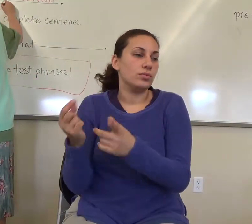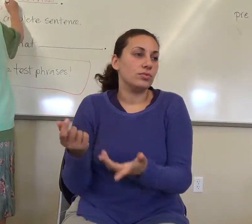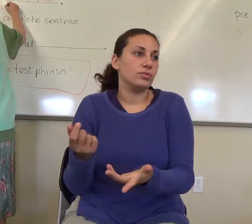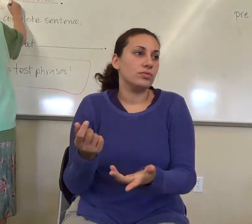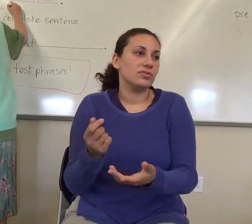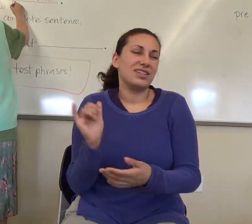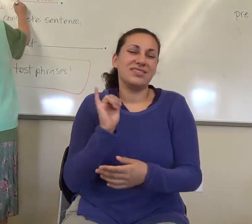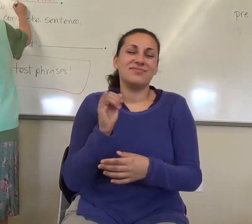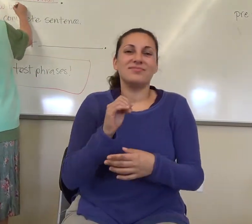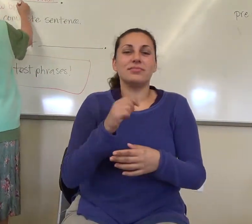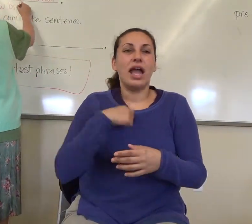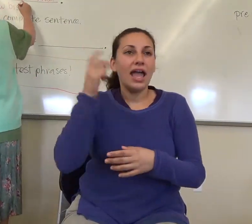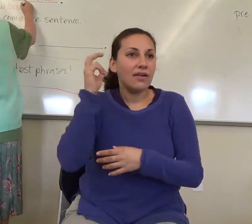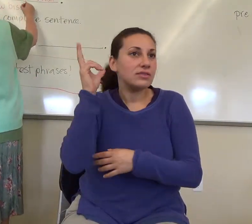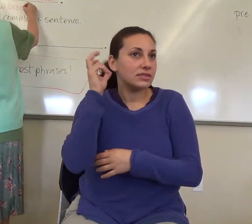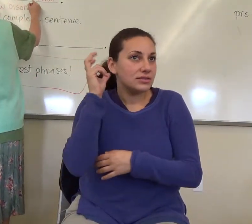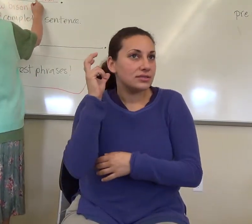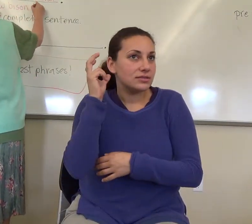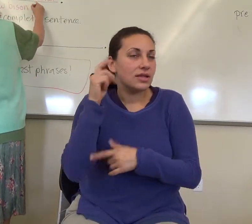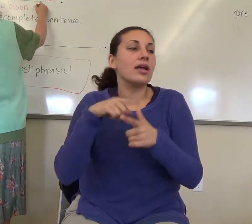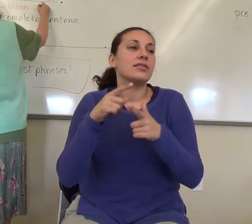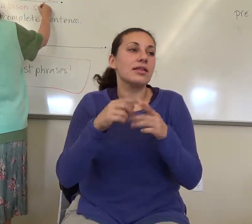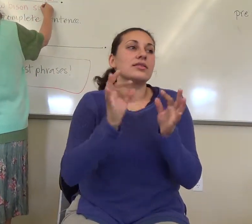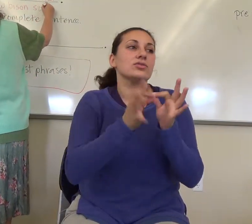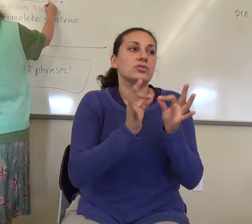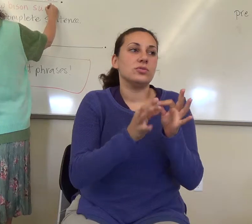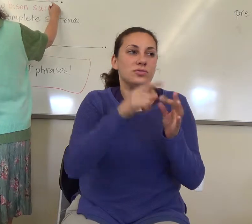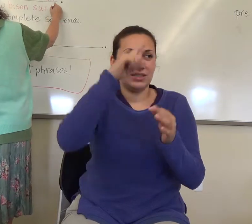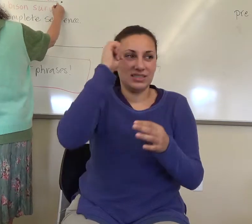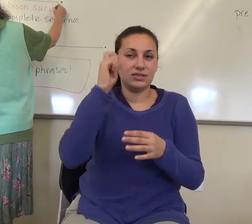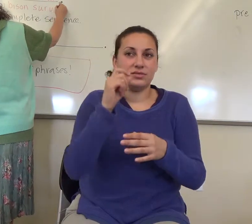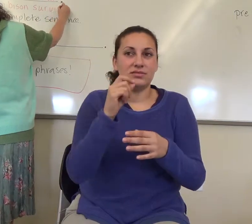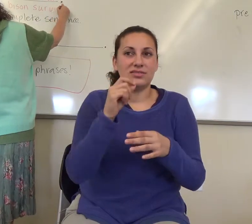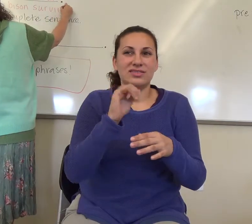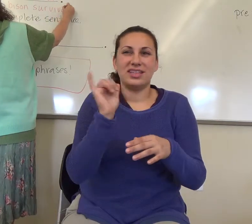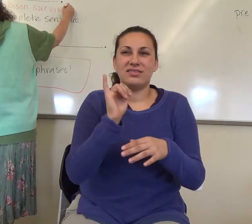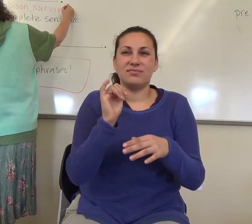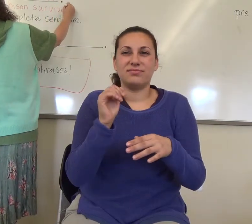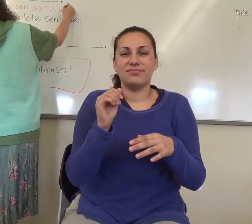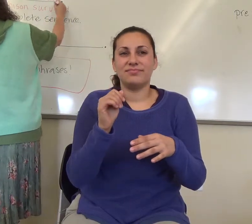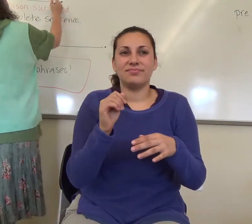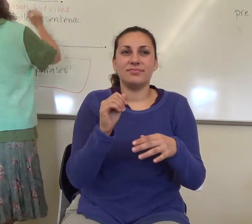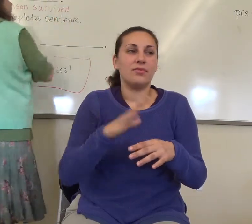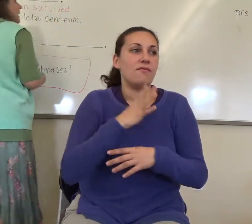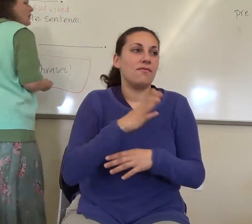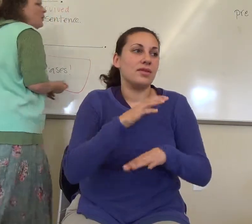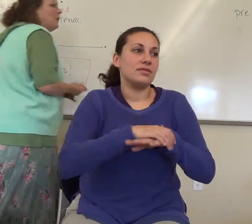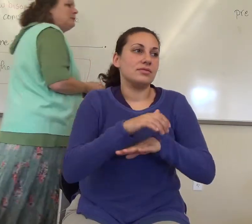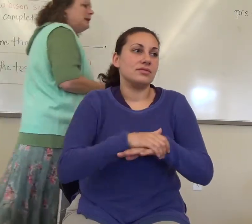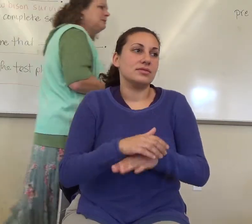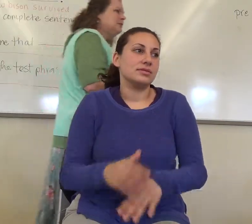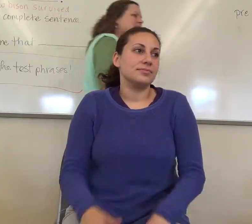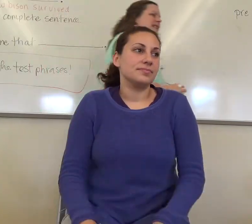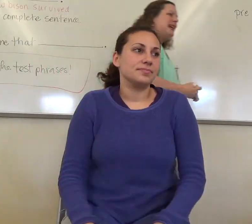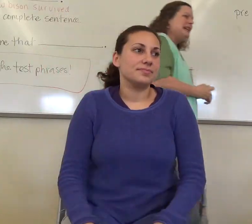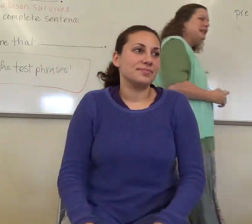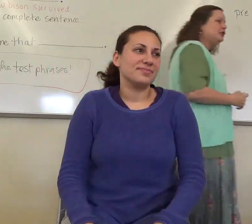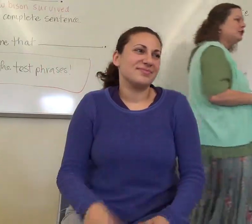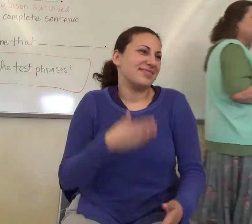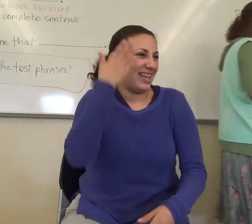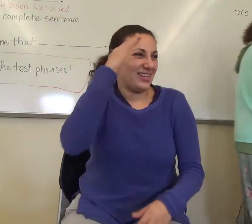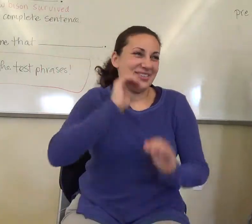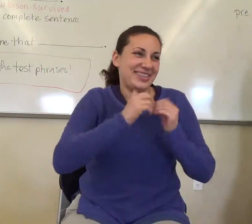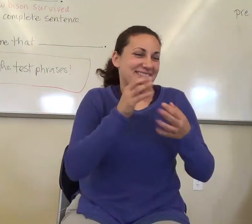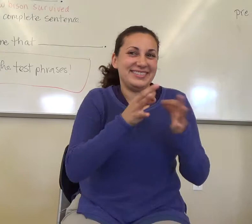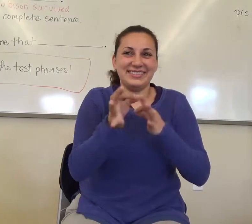Okay. But keep, this is why I'm writing this in a different pen. What people tend